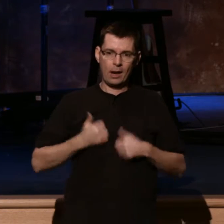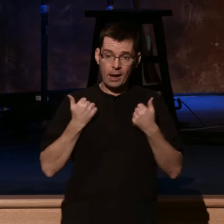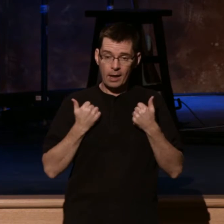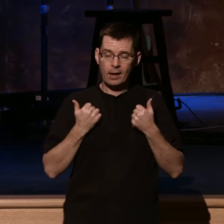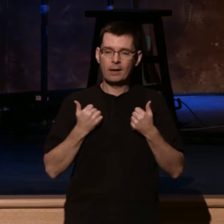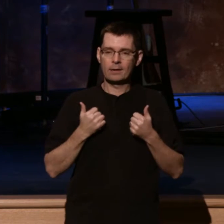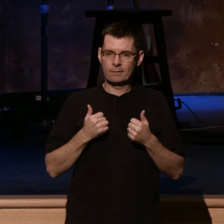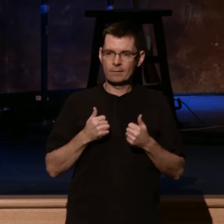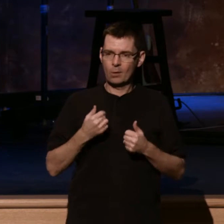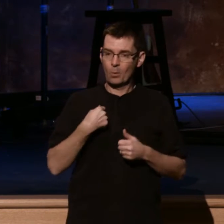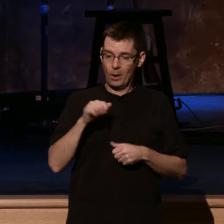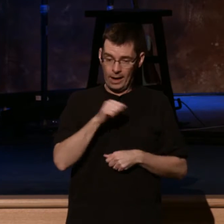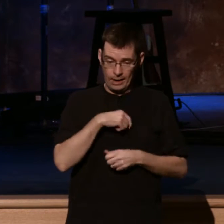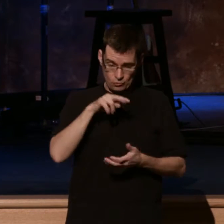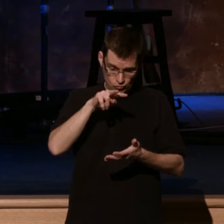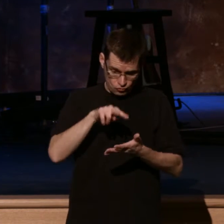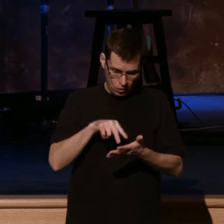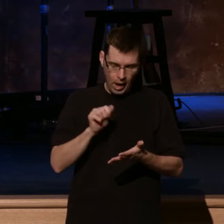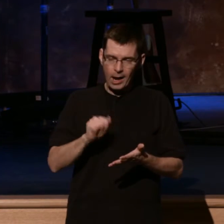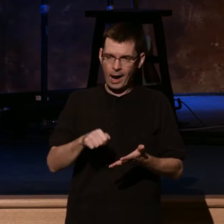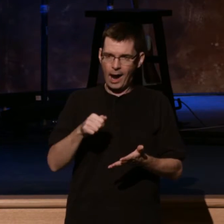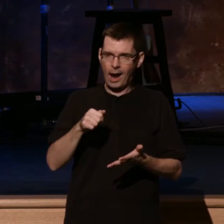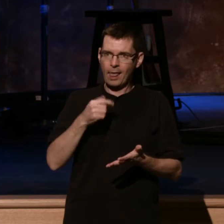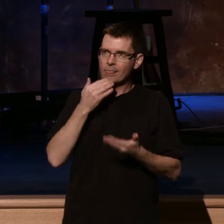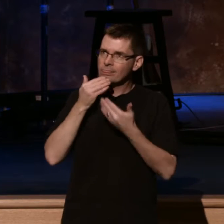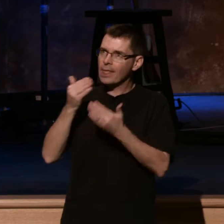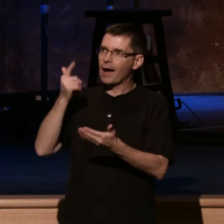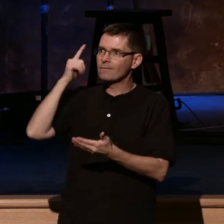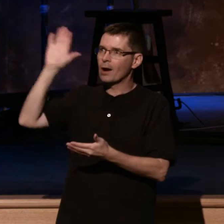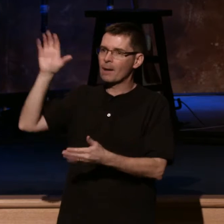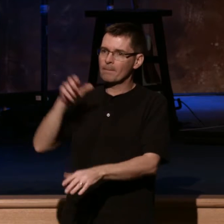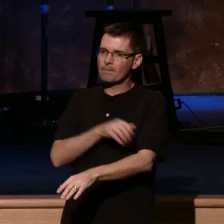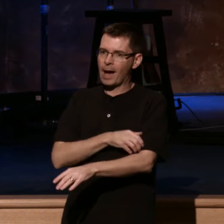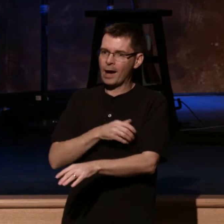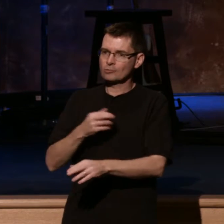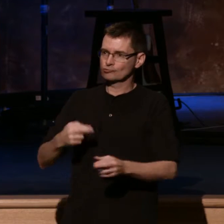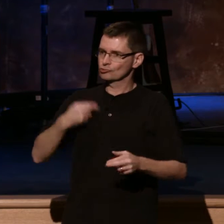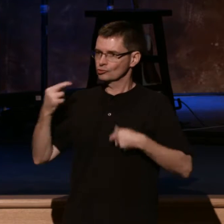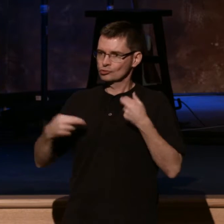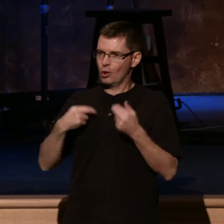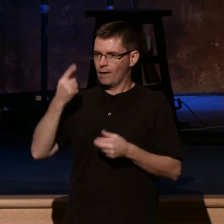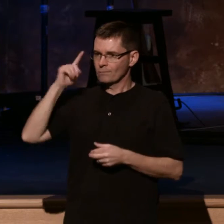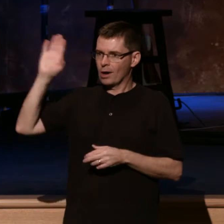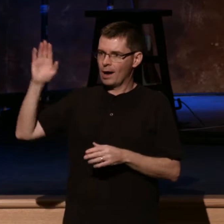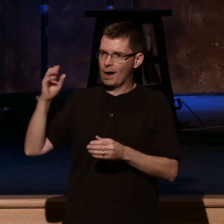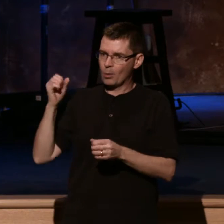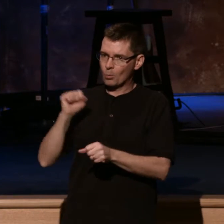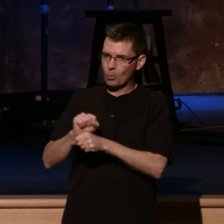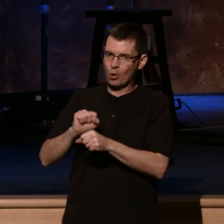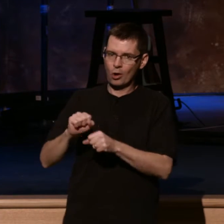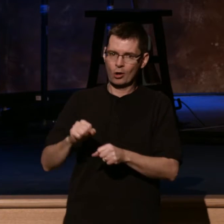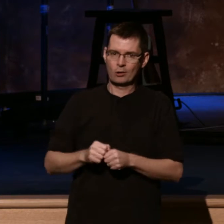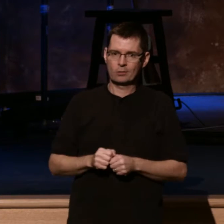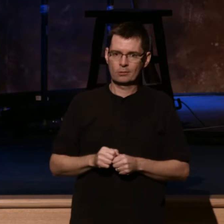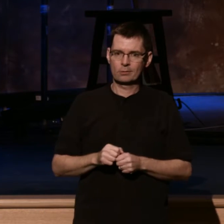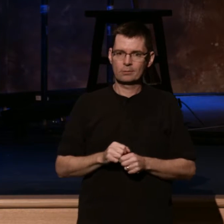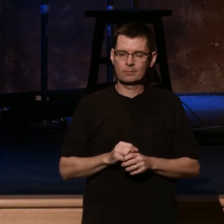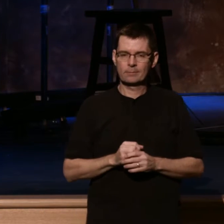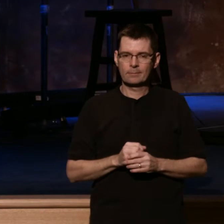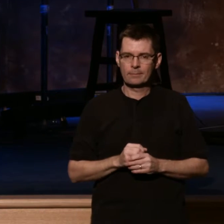rejoice in his power and move forward standing in that same trust and confidence for the present day. Amen? So here's